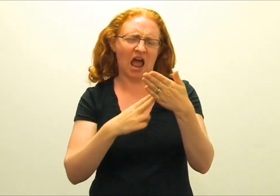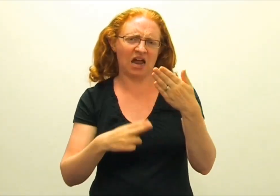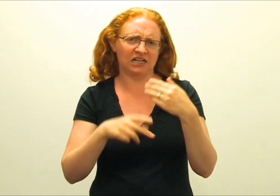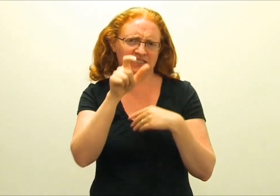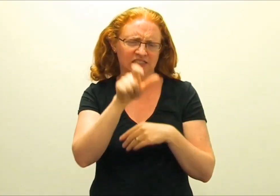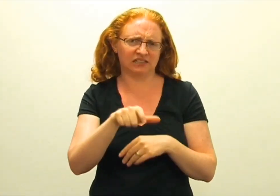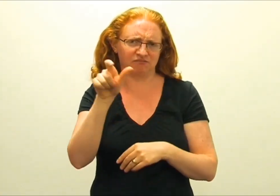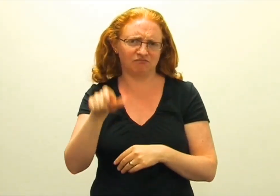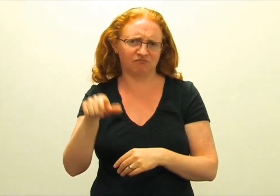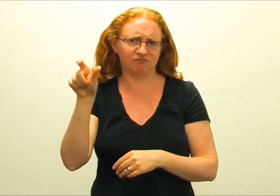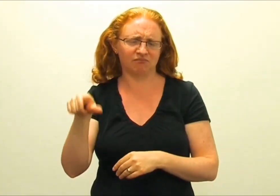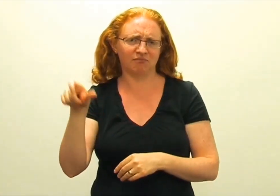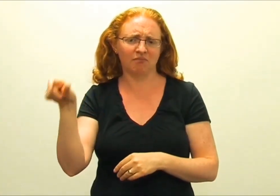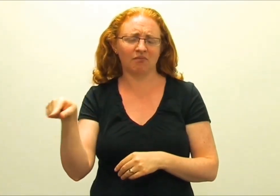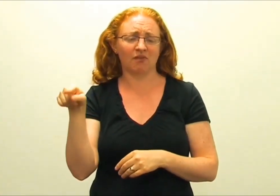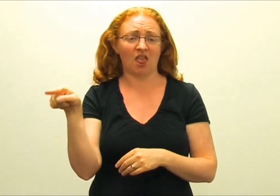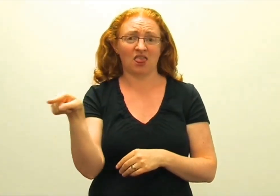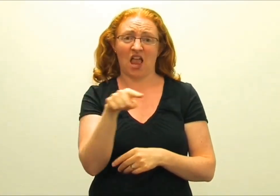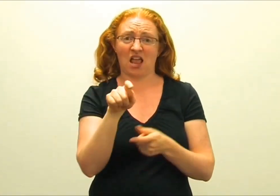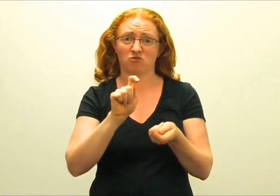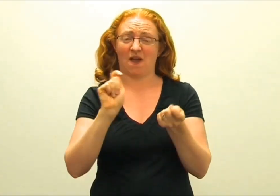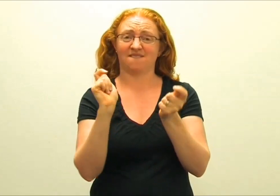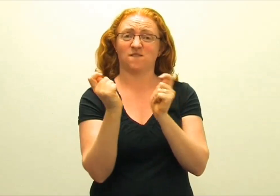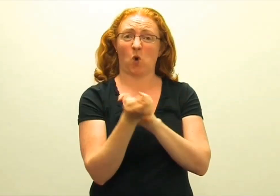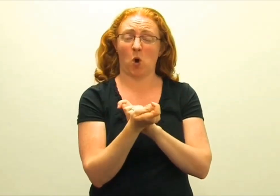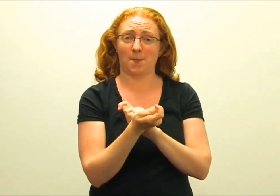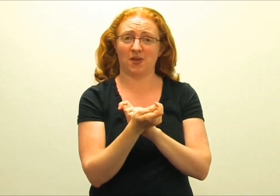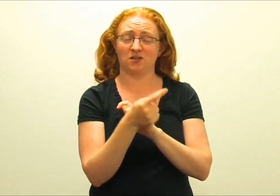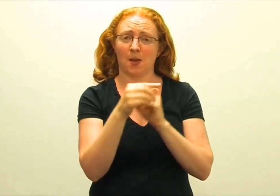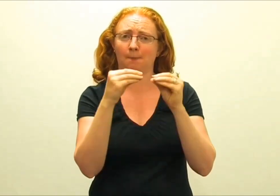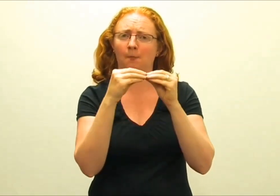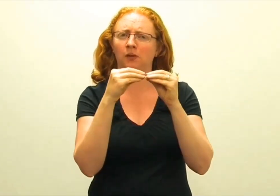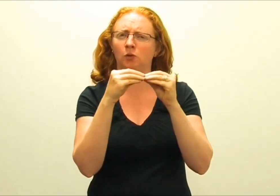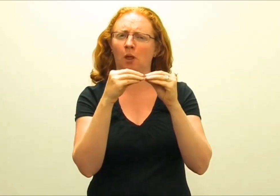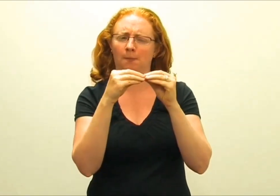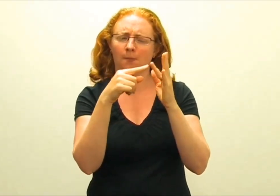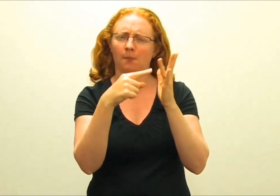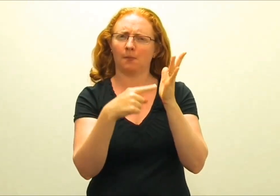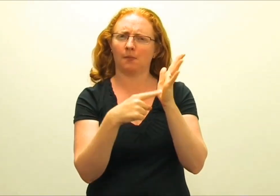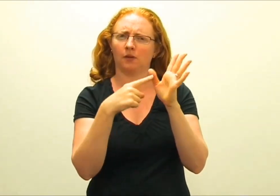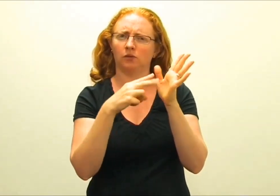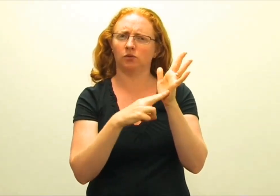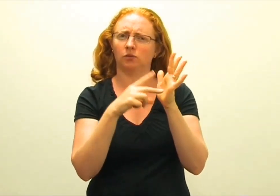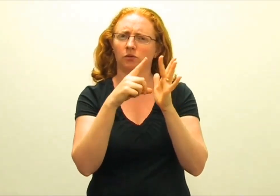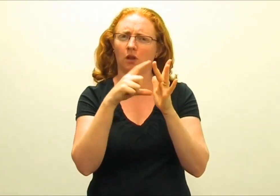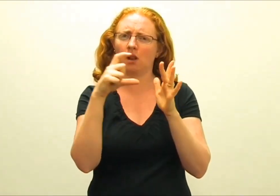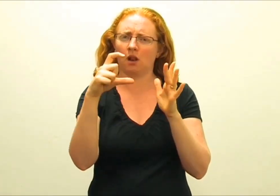That has five different artists involved. And they've transformed the Wellington Botanical Gardens.